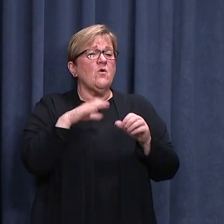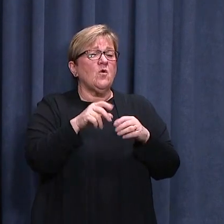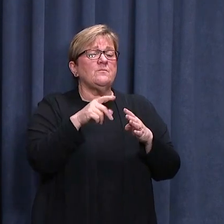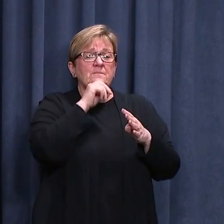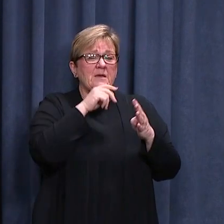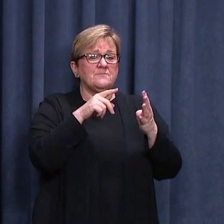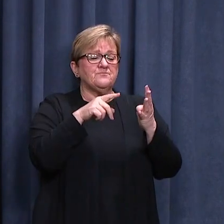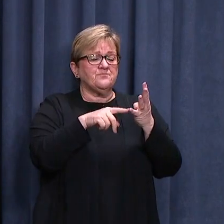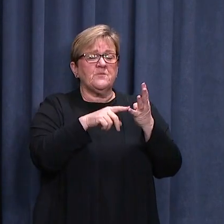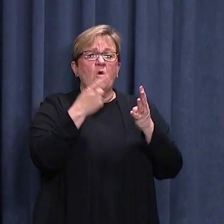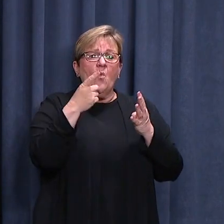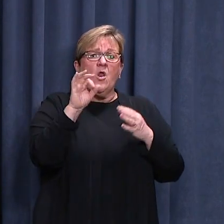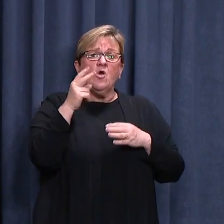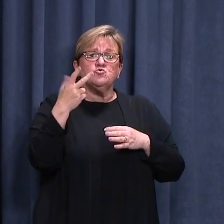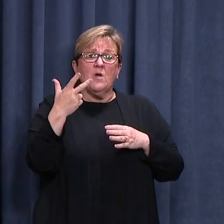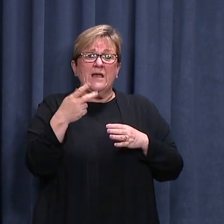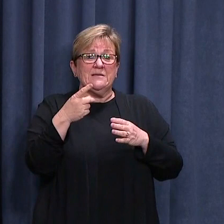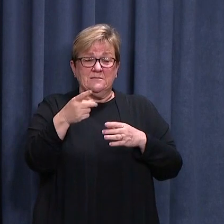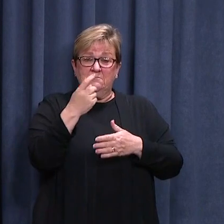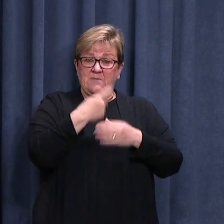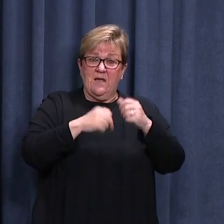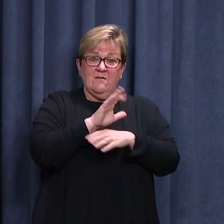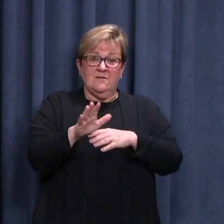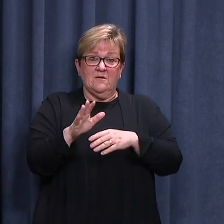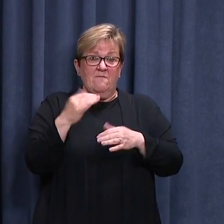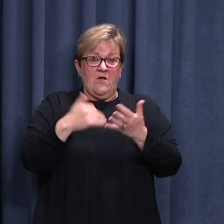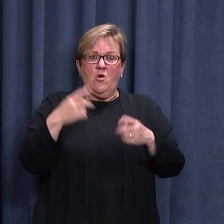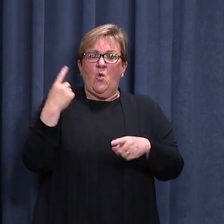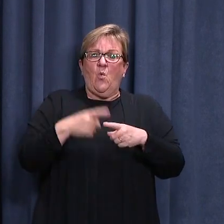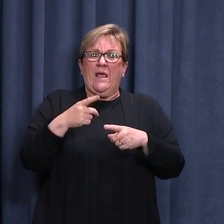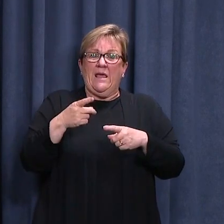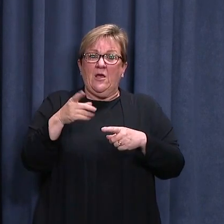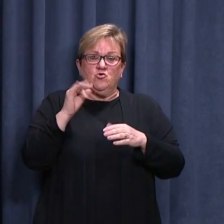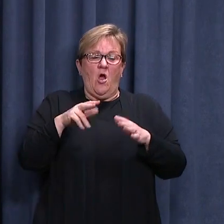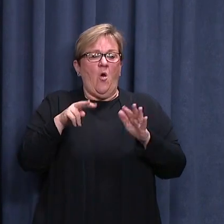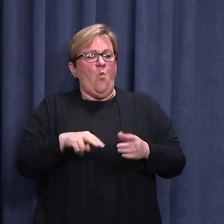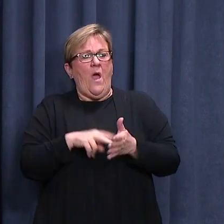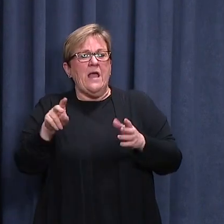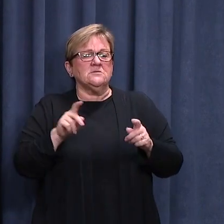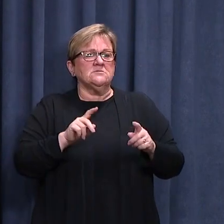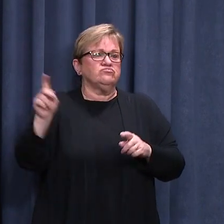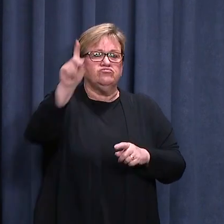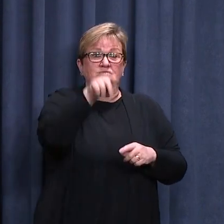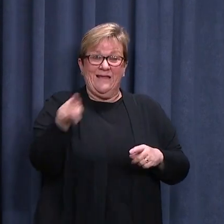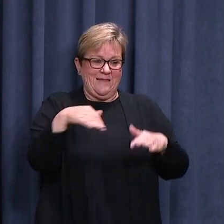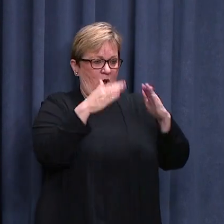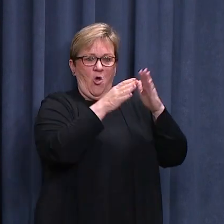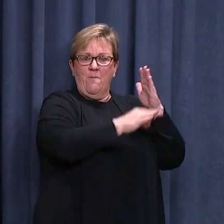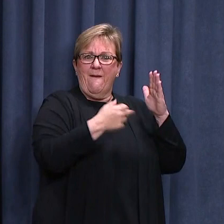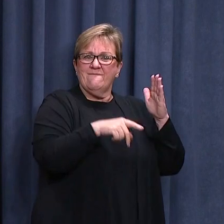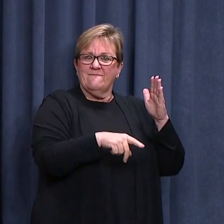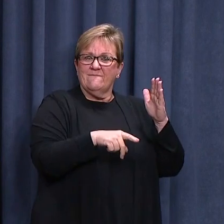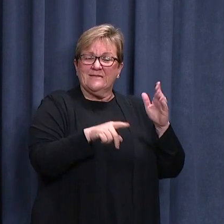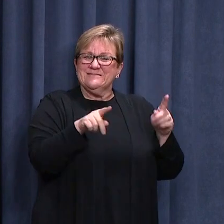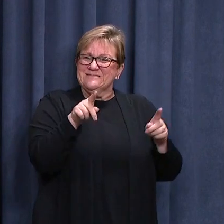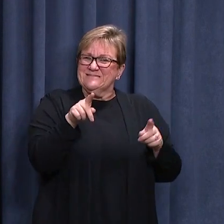1028's positive result very early on in his infection and while he was isolating. This is